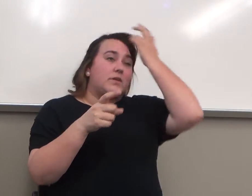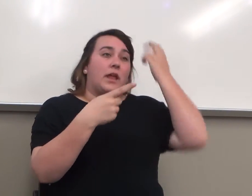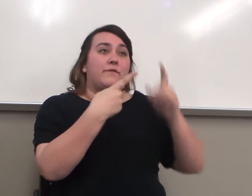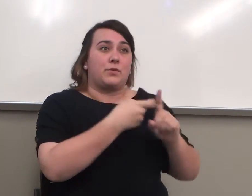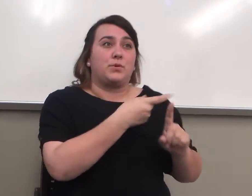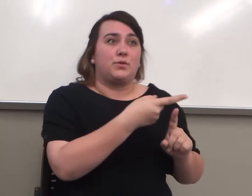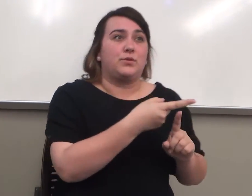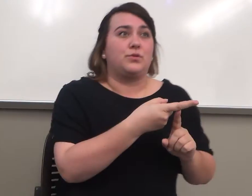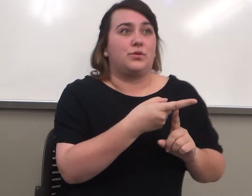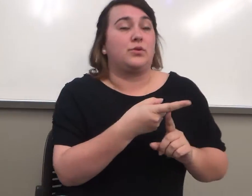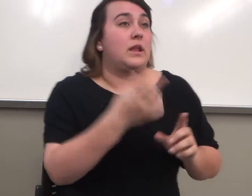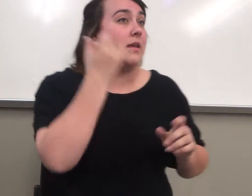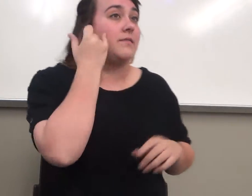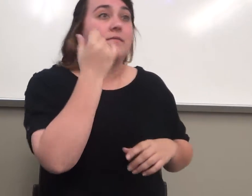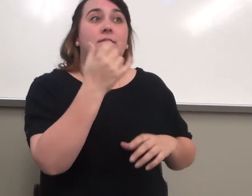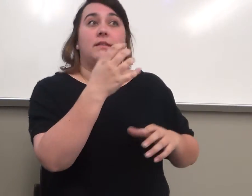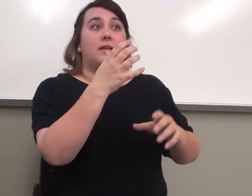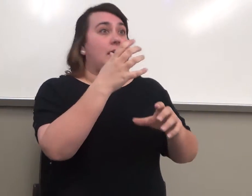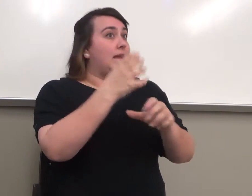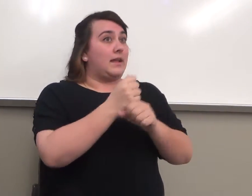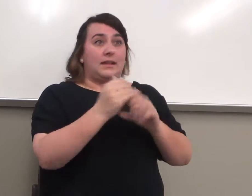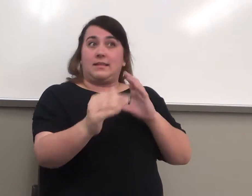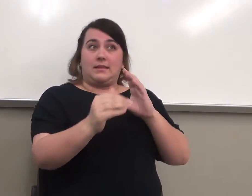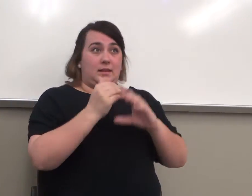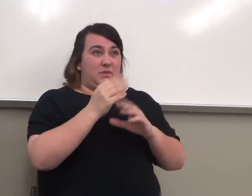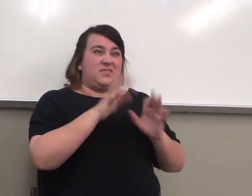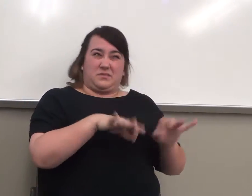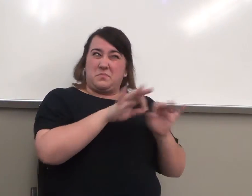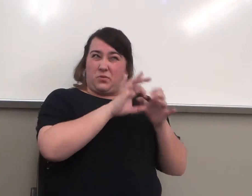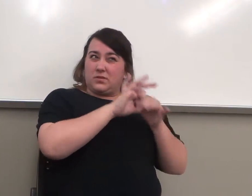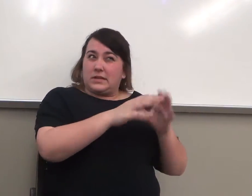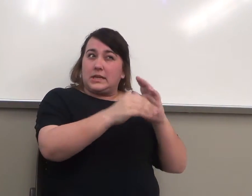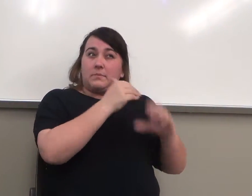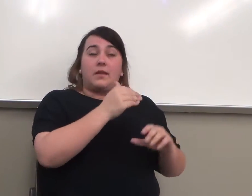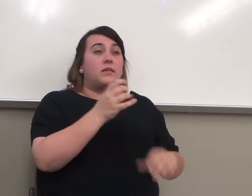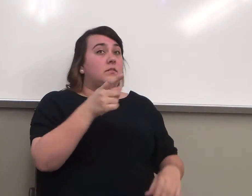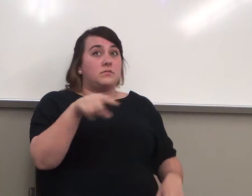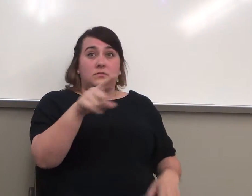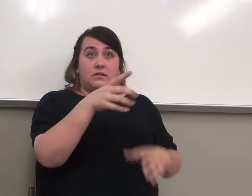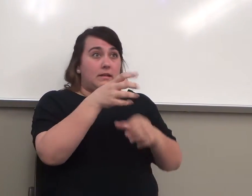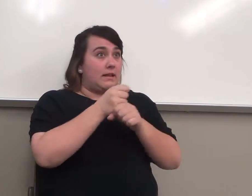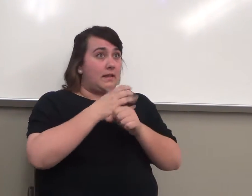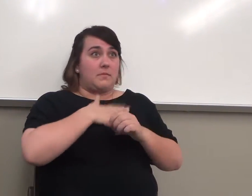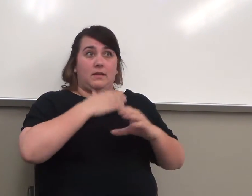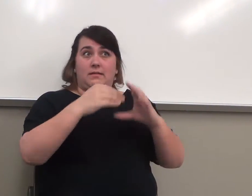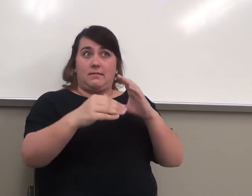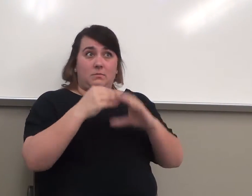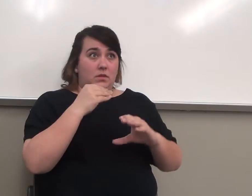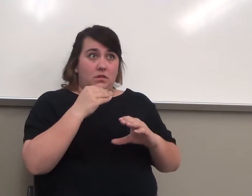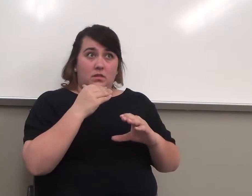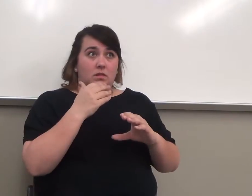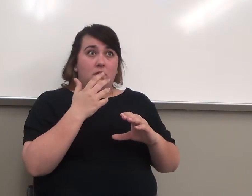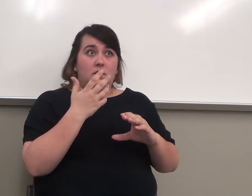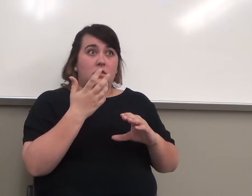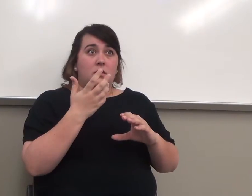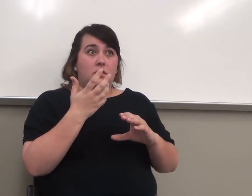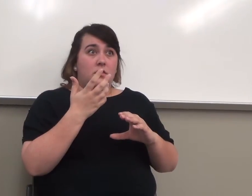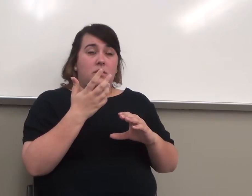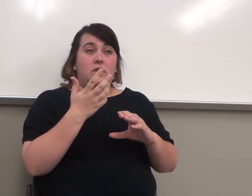didn't, and that's another important thing about email. If you didn't get an email from me last week, it just said, welcome